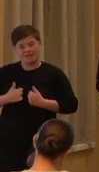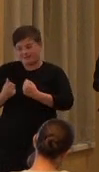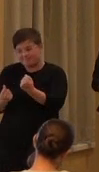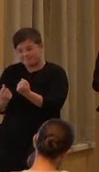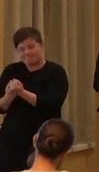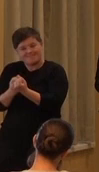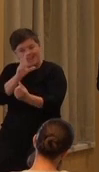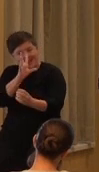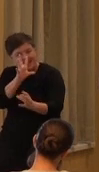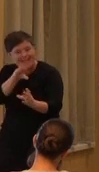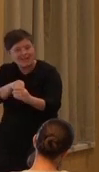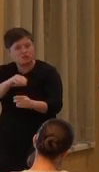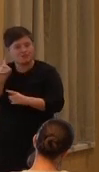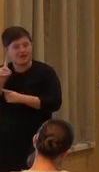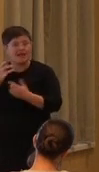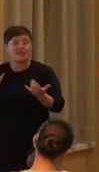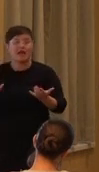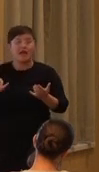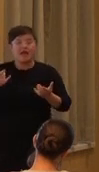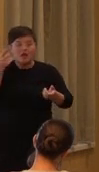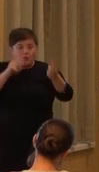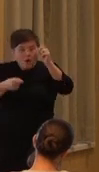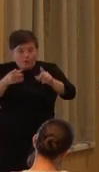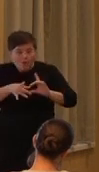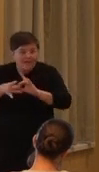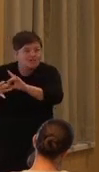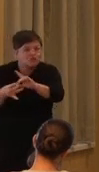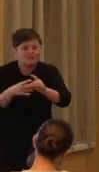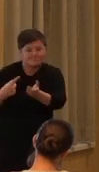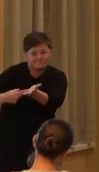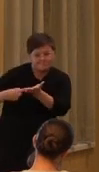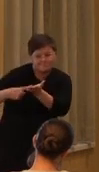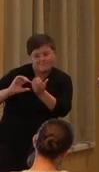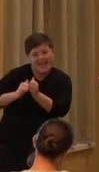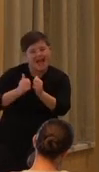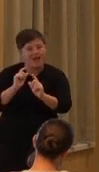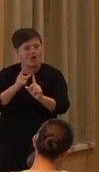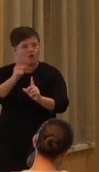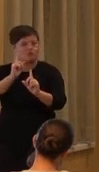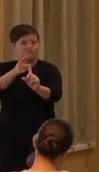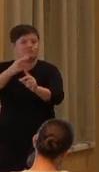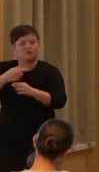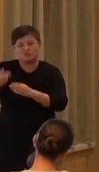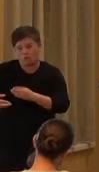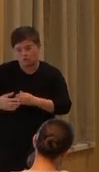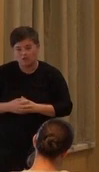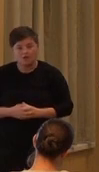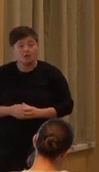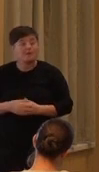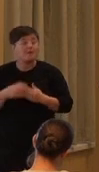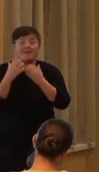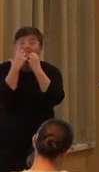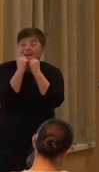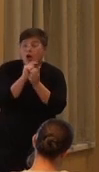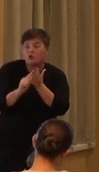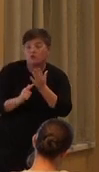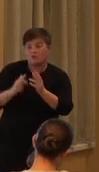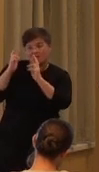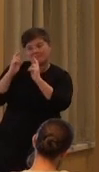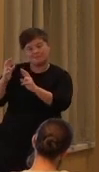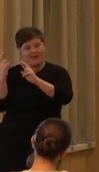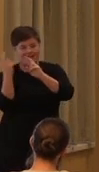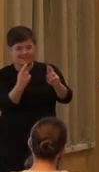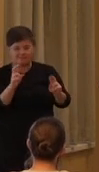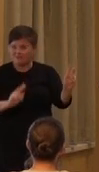democracy, so things like cooperation and deliberation. They might be values, having respect for persons.